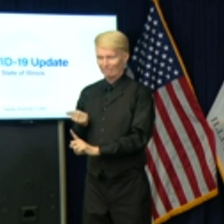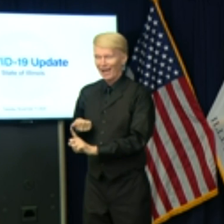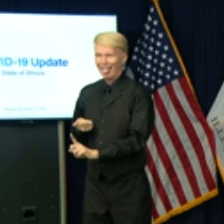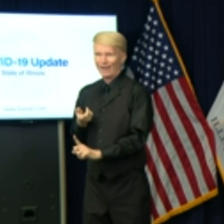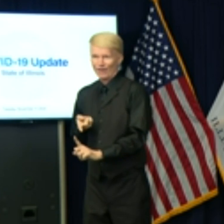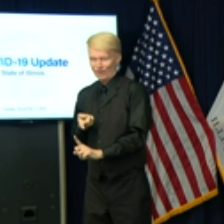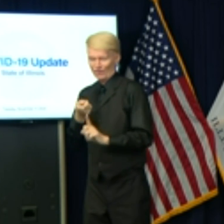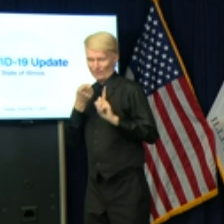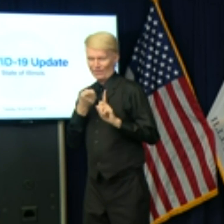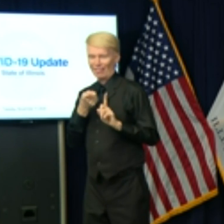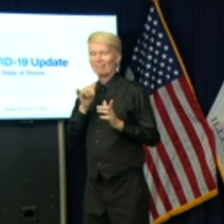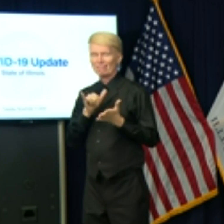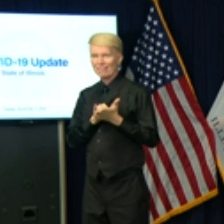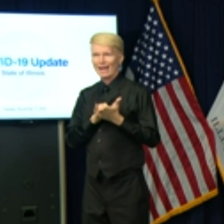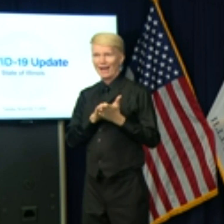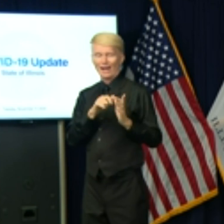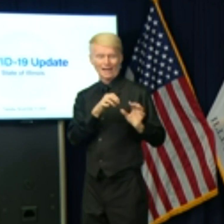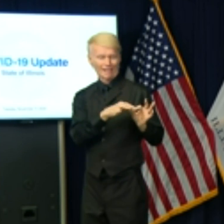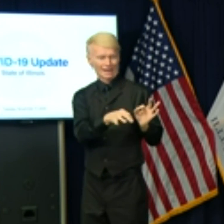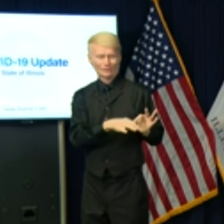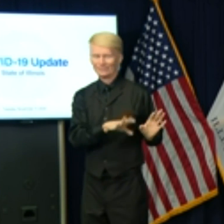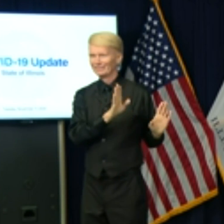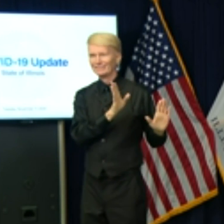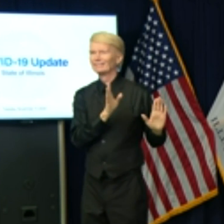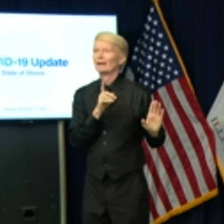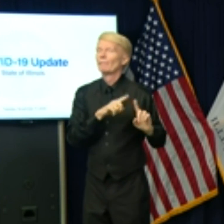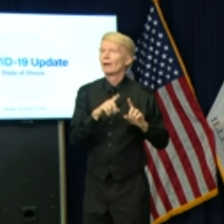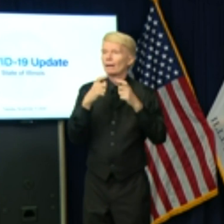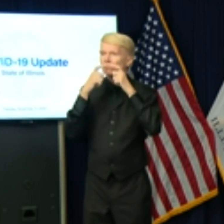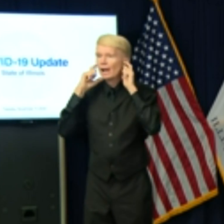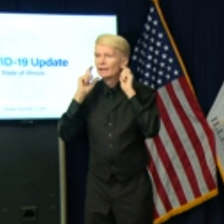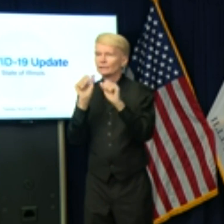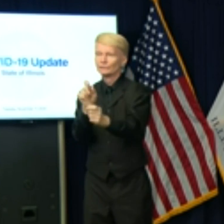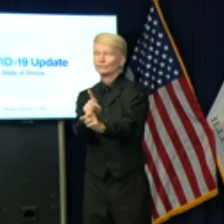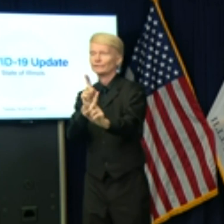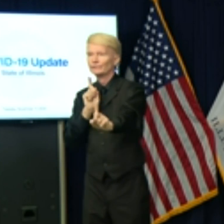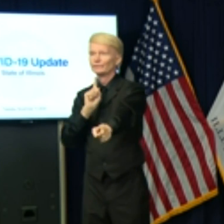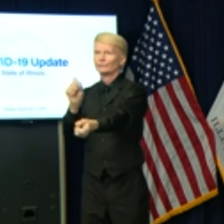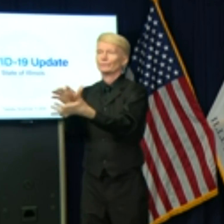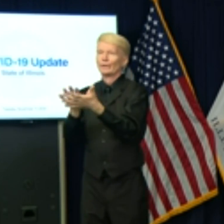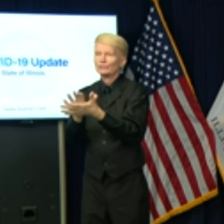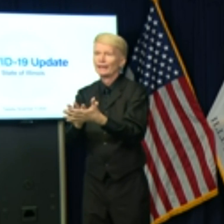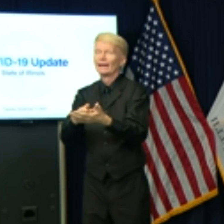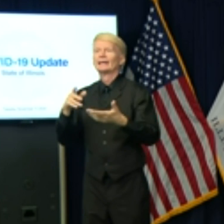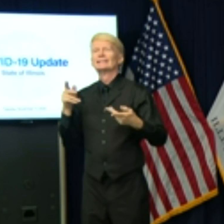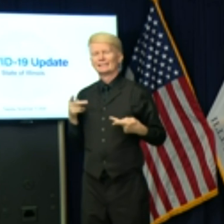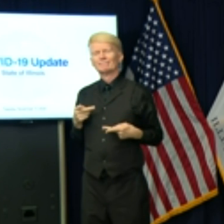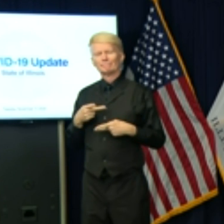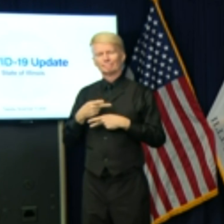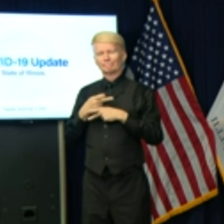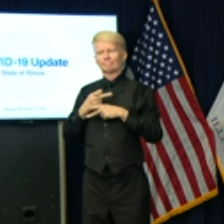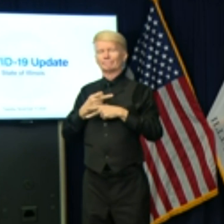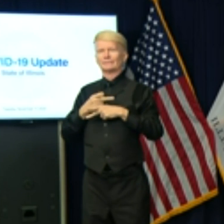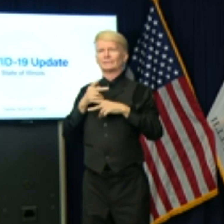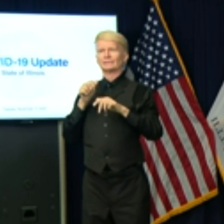words on the paper, that will actually make a difference. So we are going to be looking to see that people have